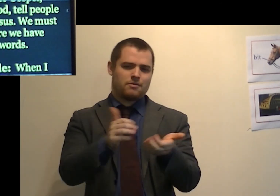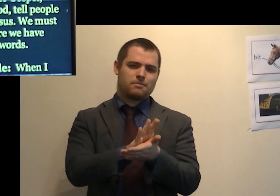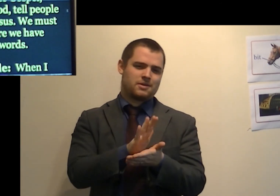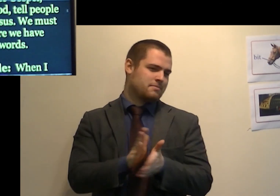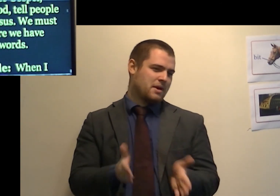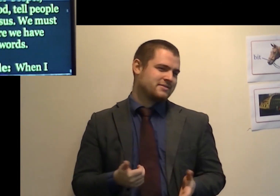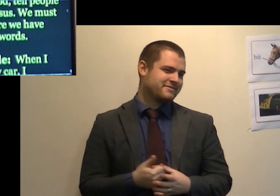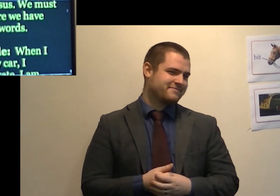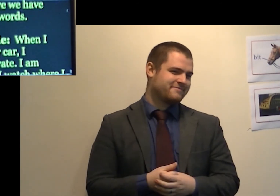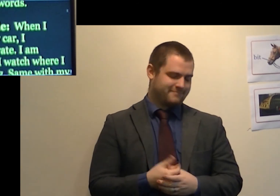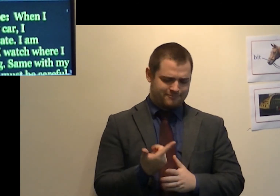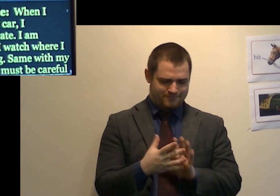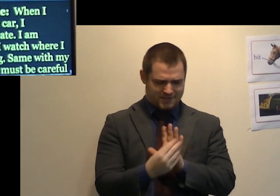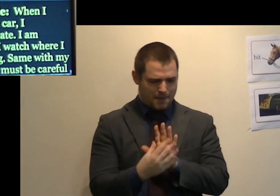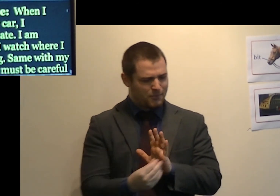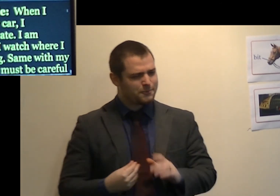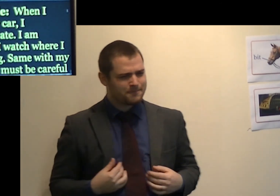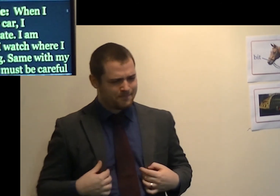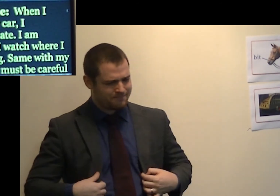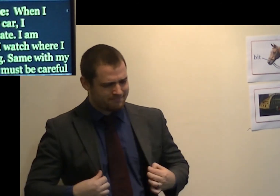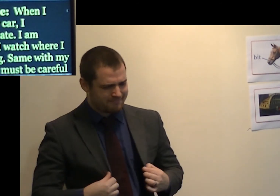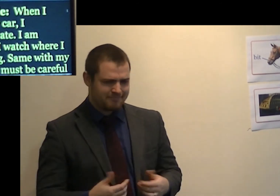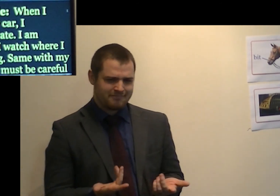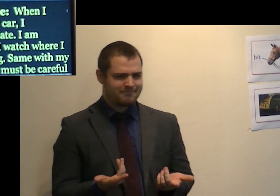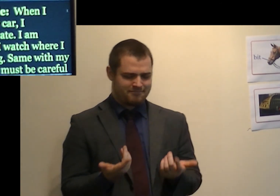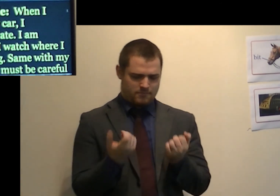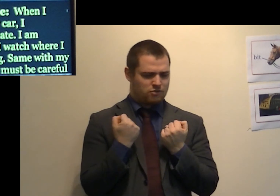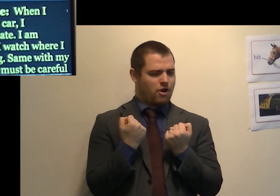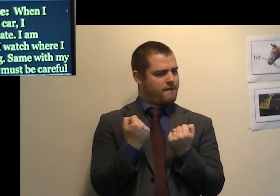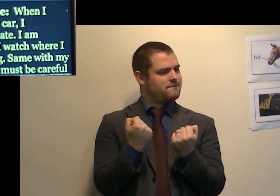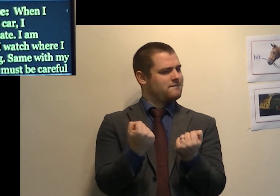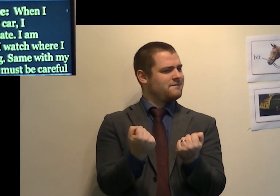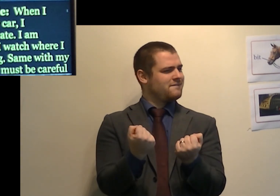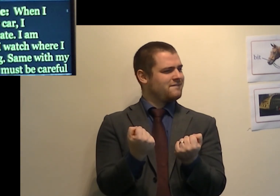example. When I drive my car, I concentrate.